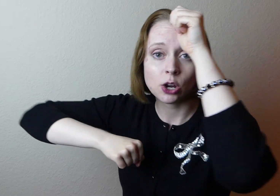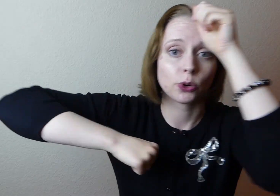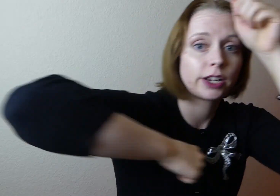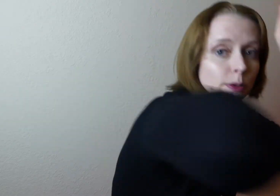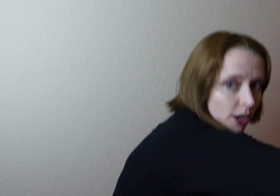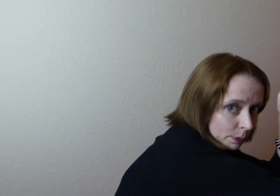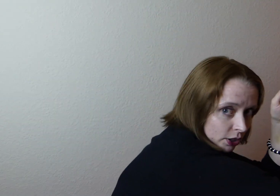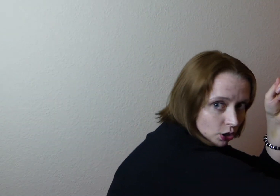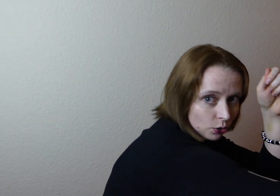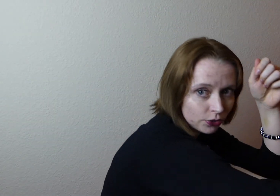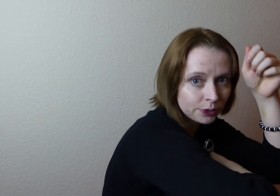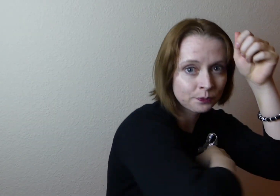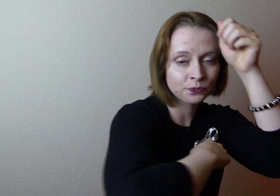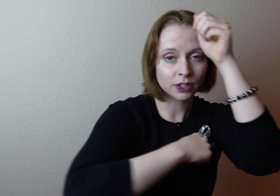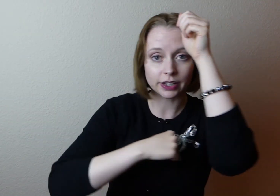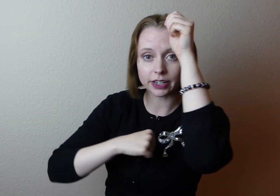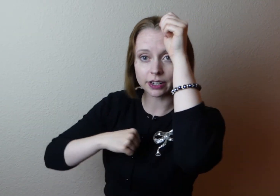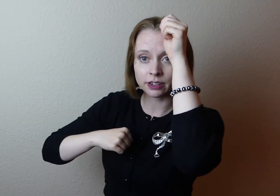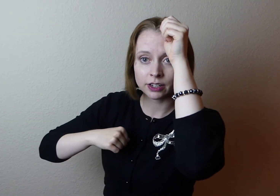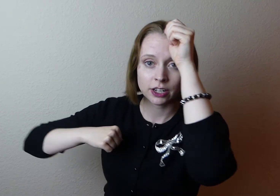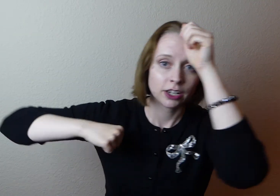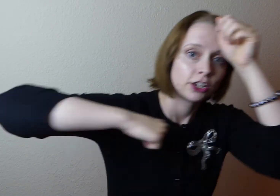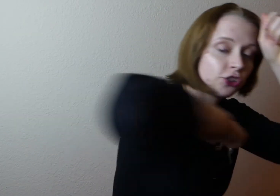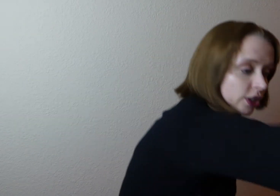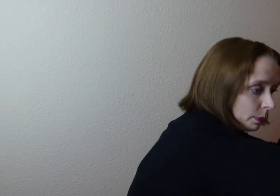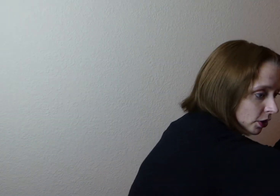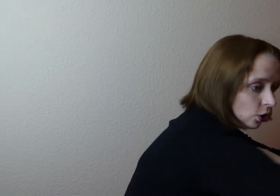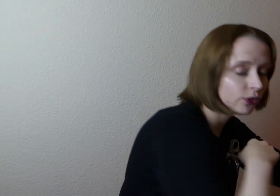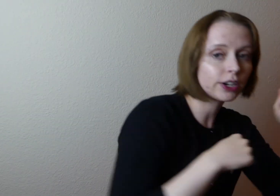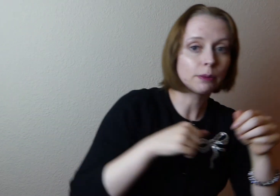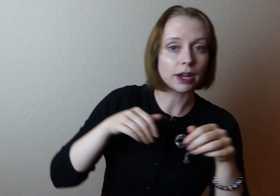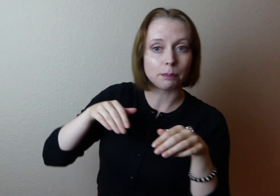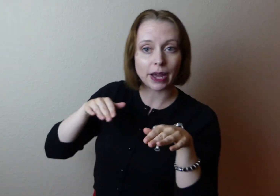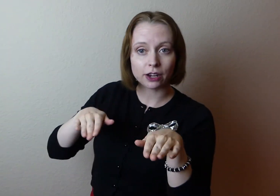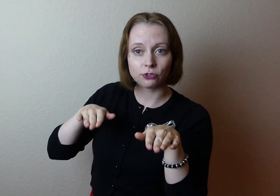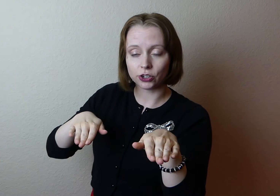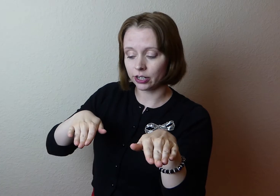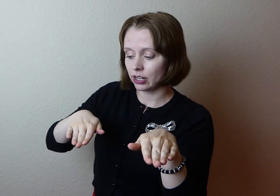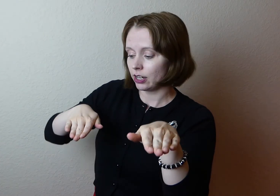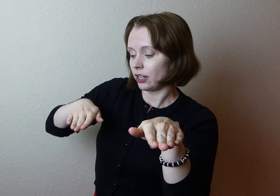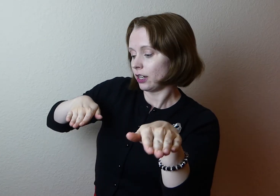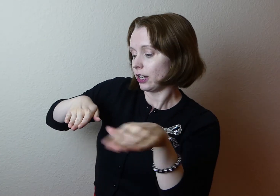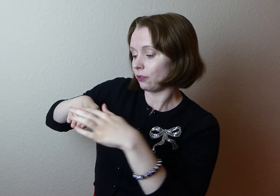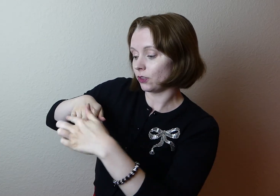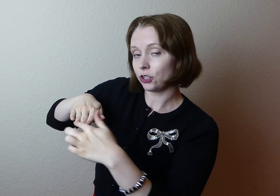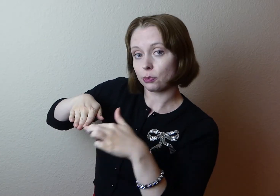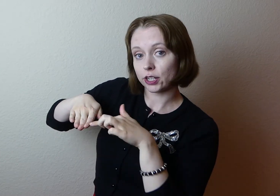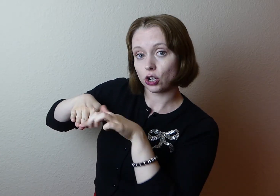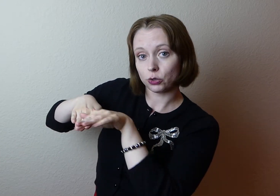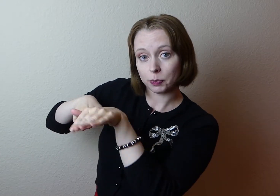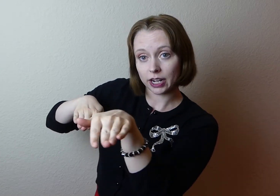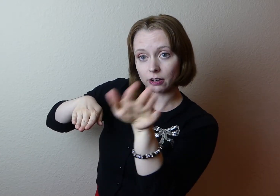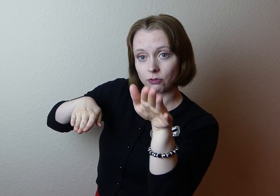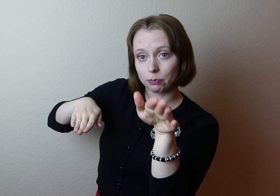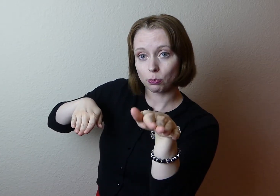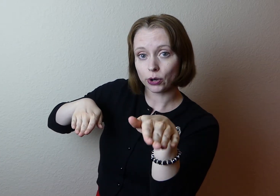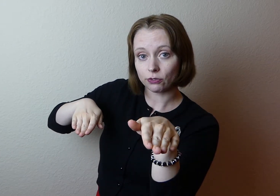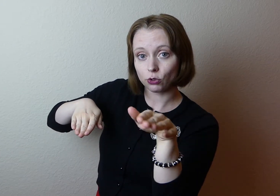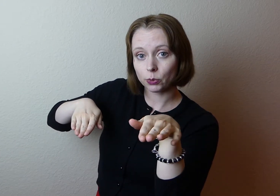we're going to come up and over again, just up and over. And my back foot, if these are my toes pointing forward,